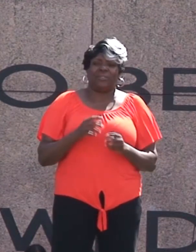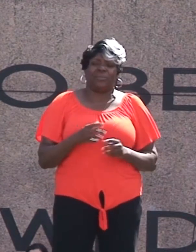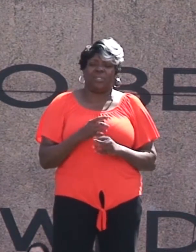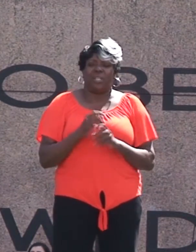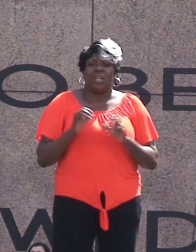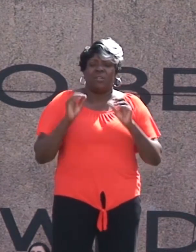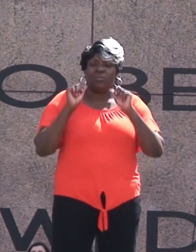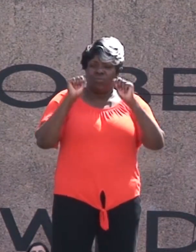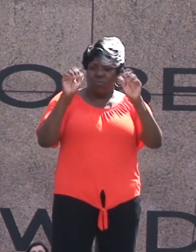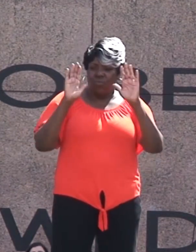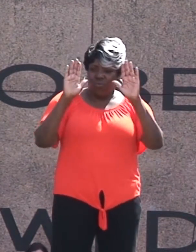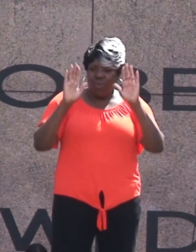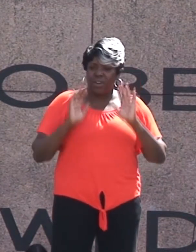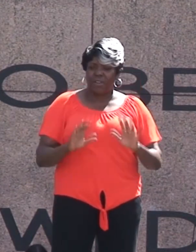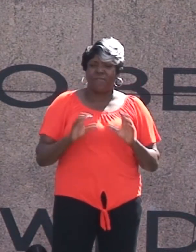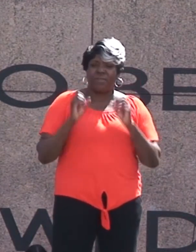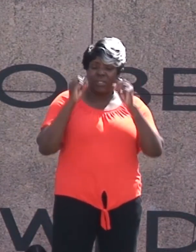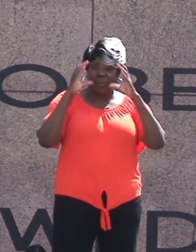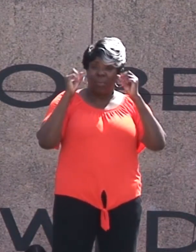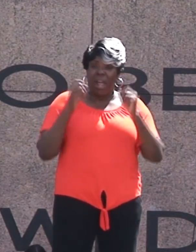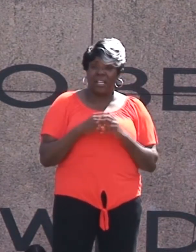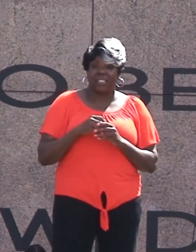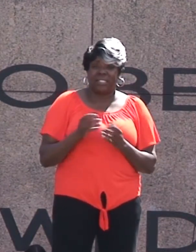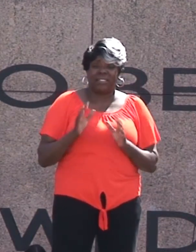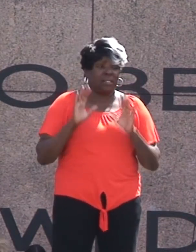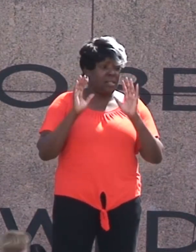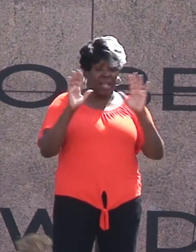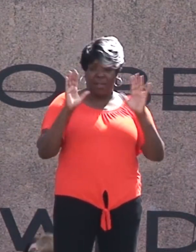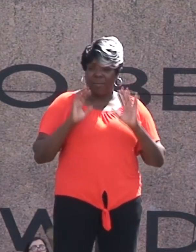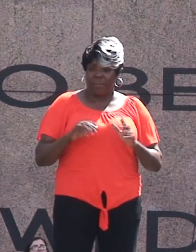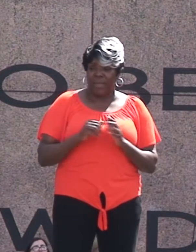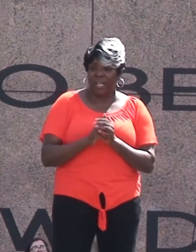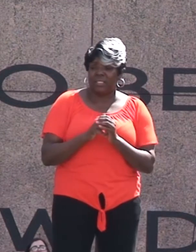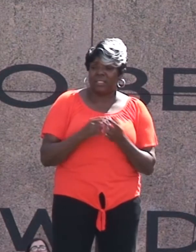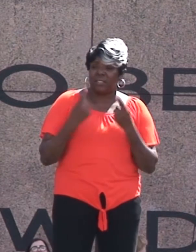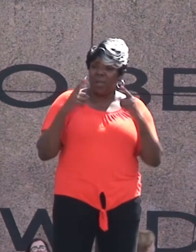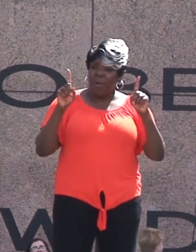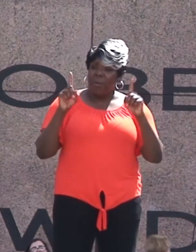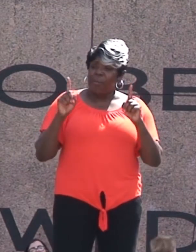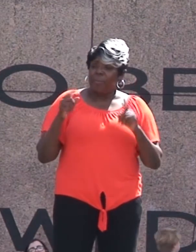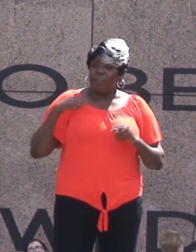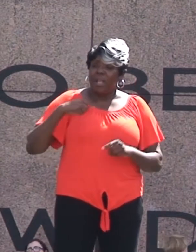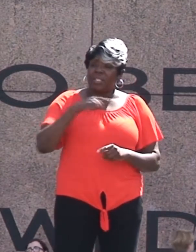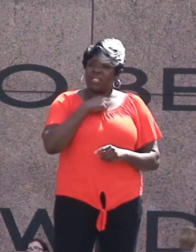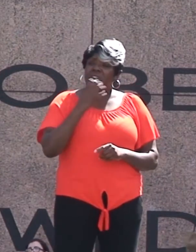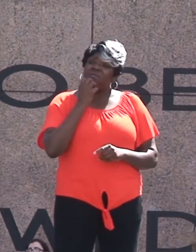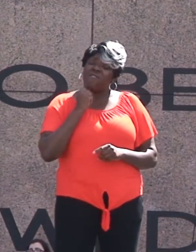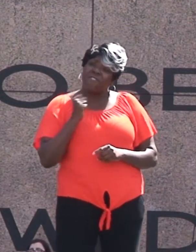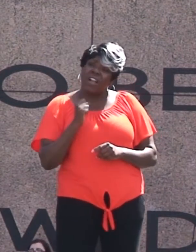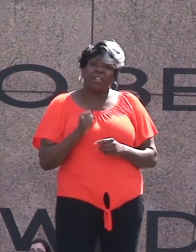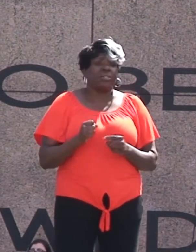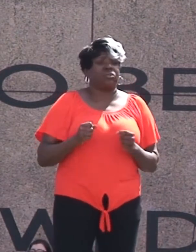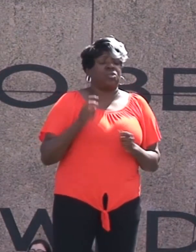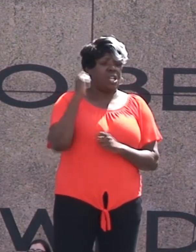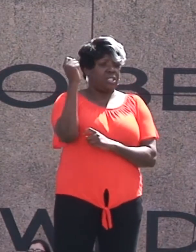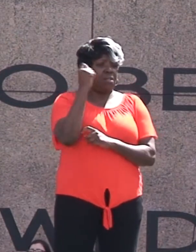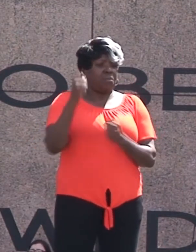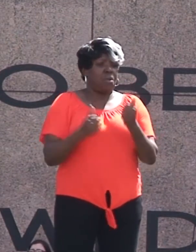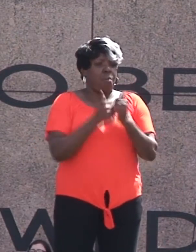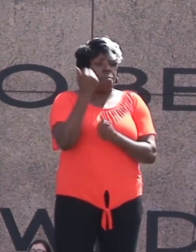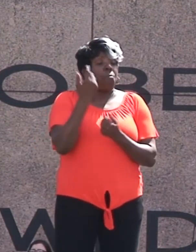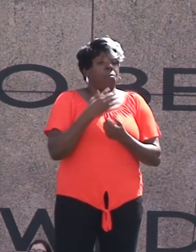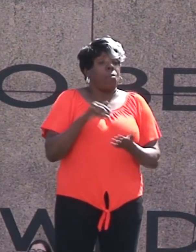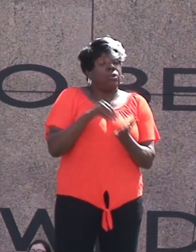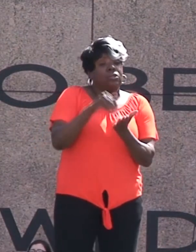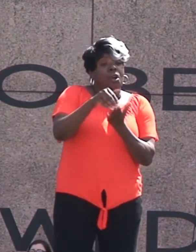amaze us And yet For all our accomplishments What do we seem to value And celebrate most often In our modern